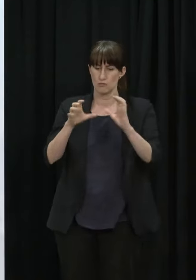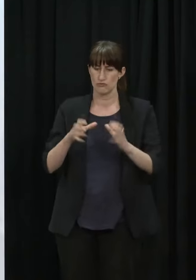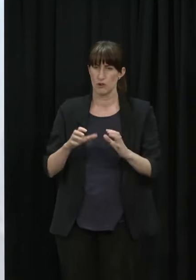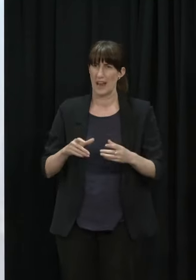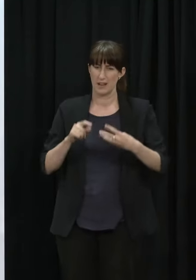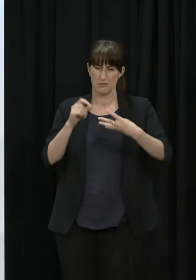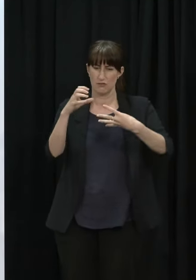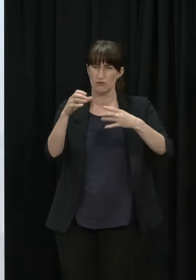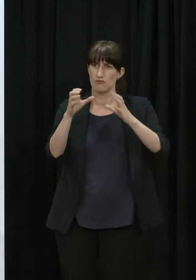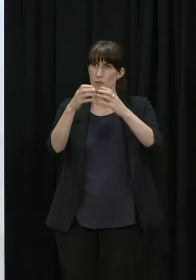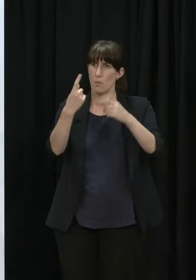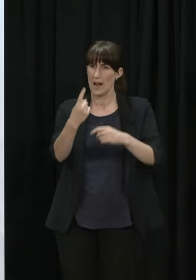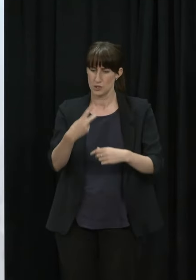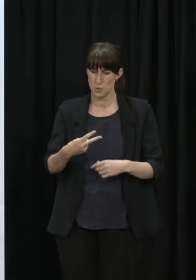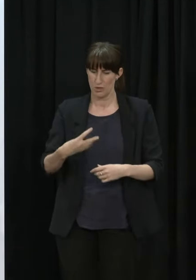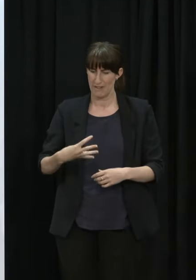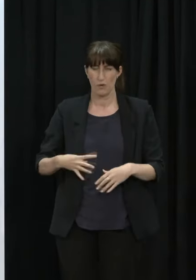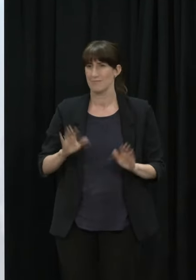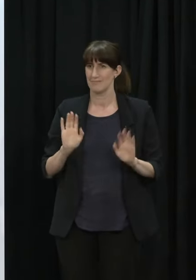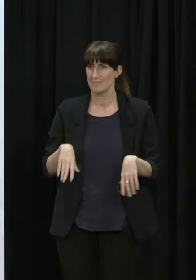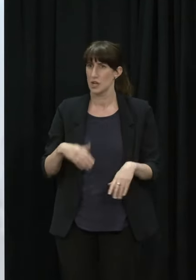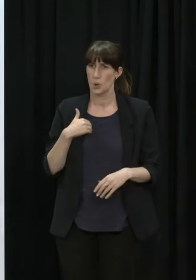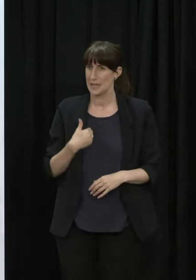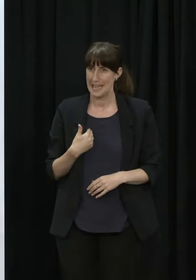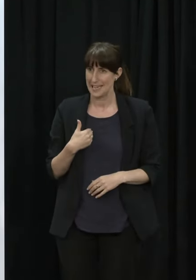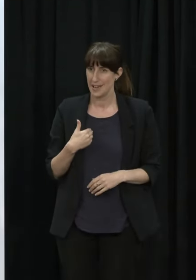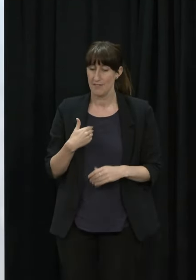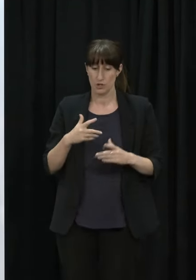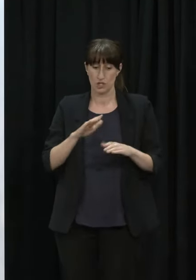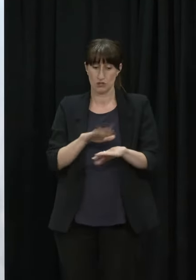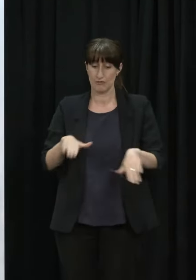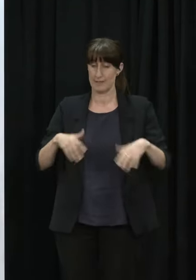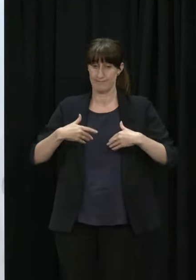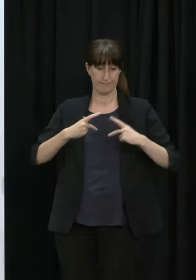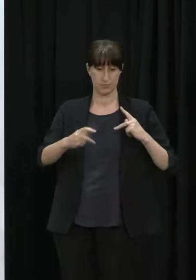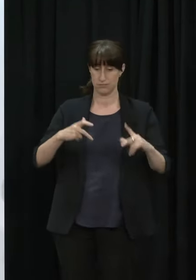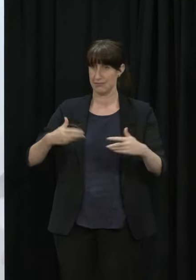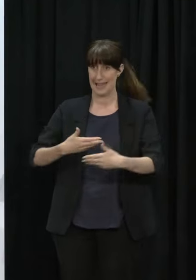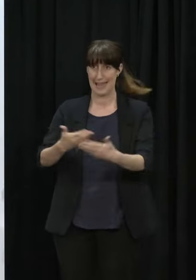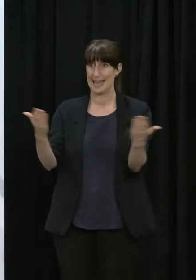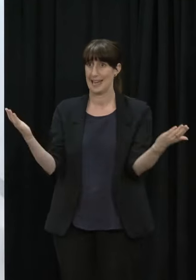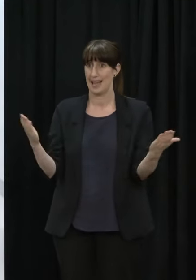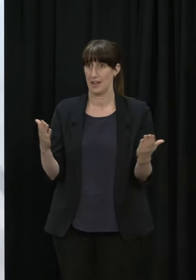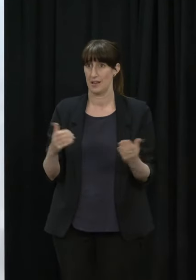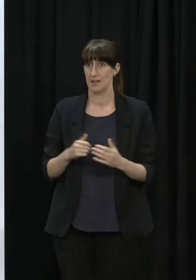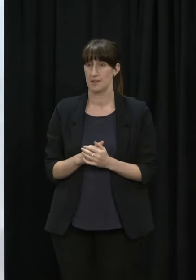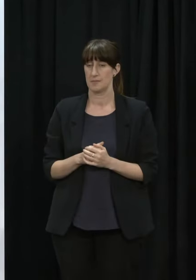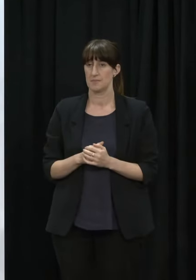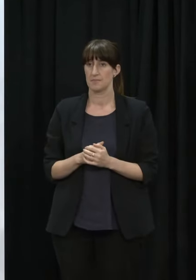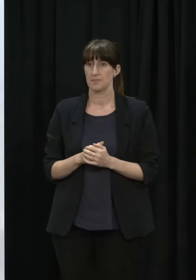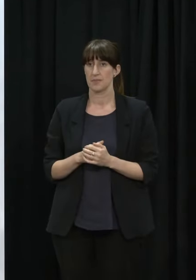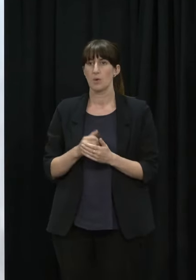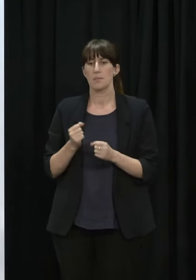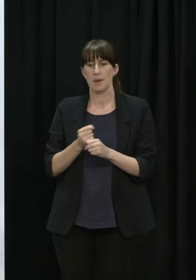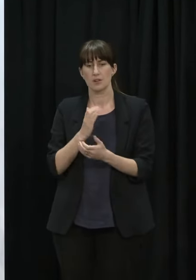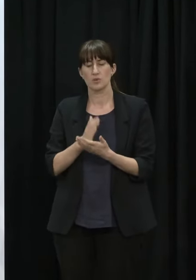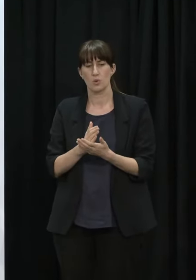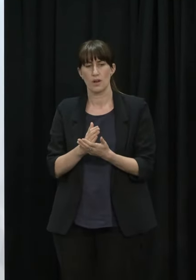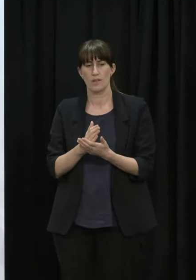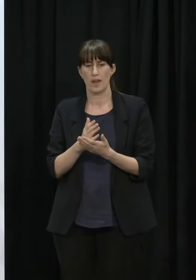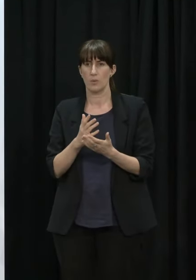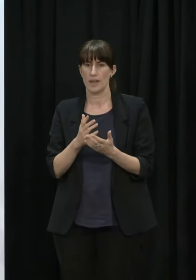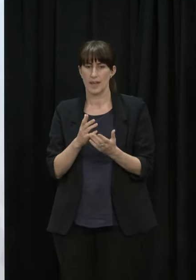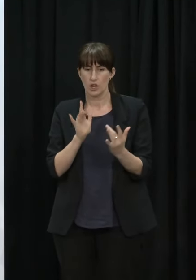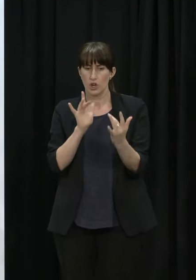rollout and that means that where we focus our additional resource so that surge resource we can make sure that we're reaching into those communities